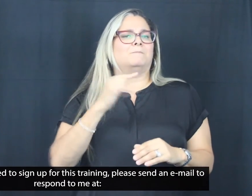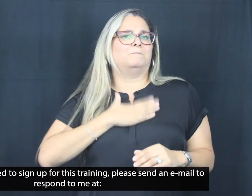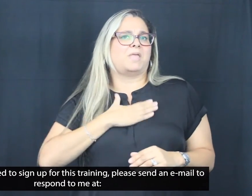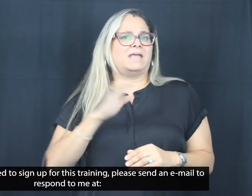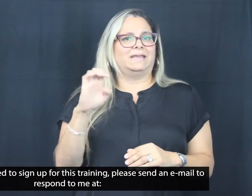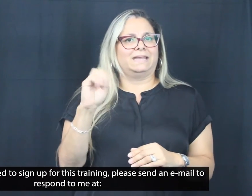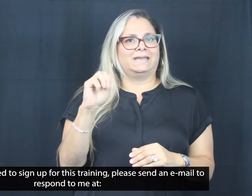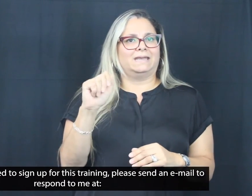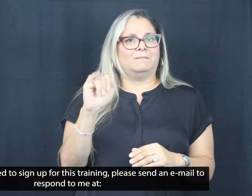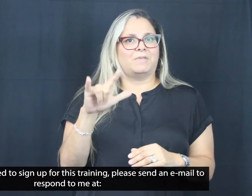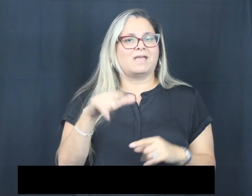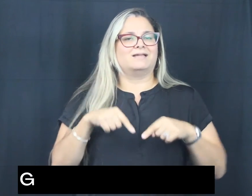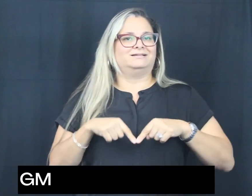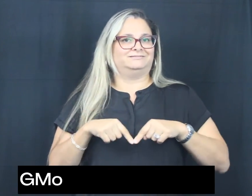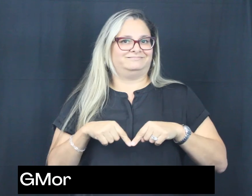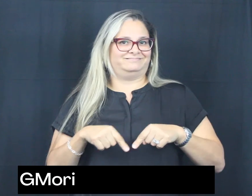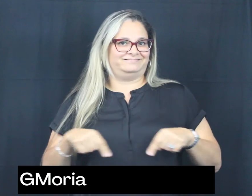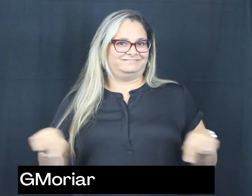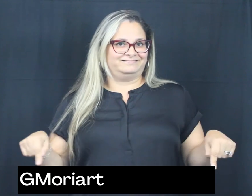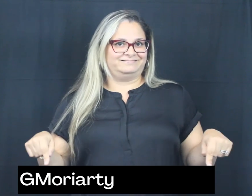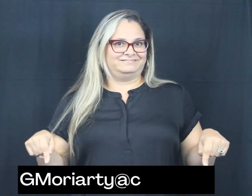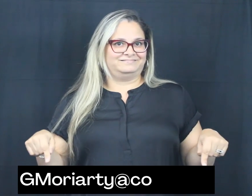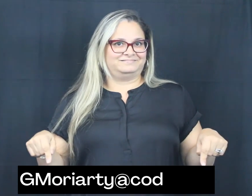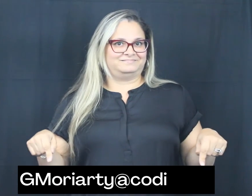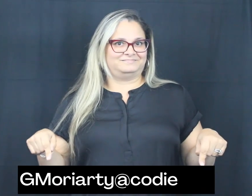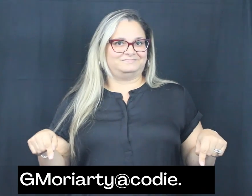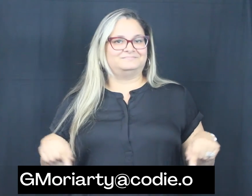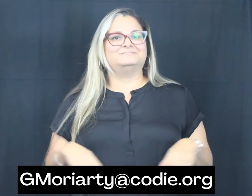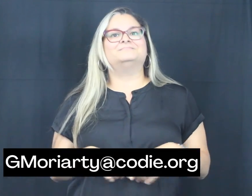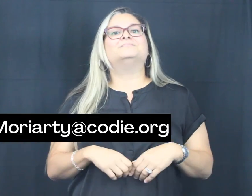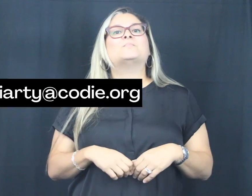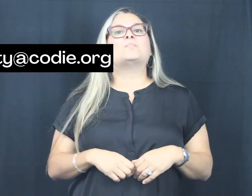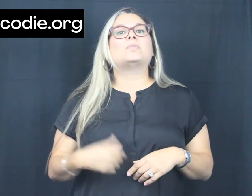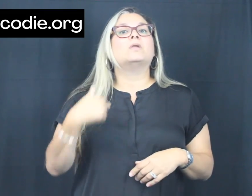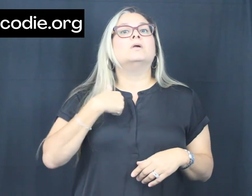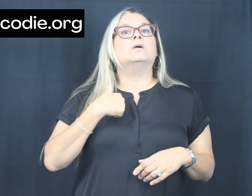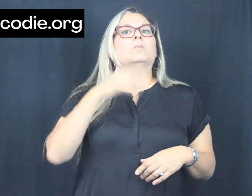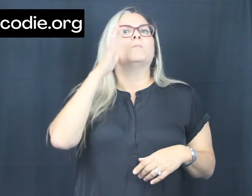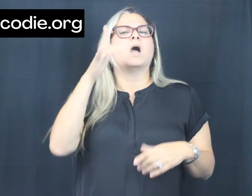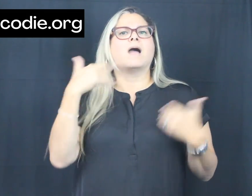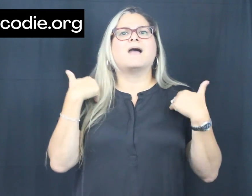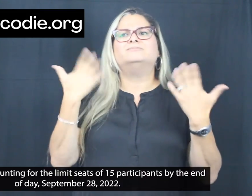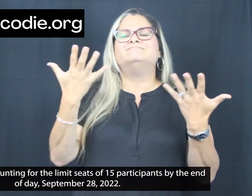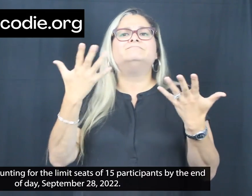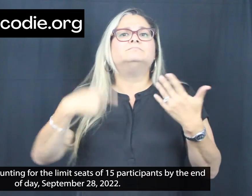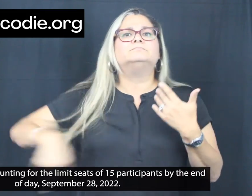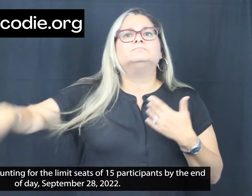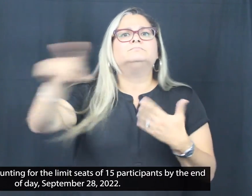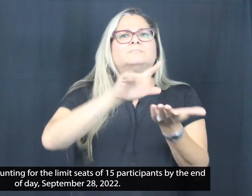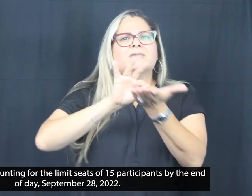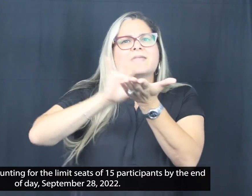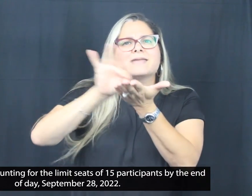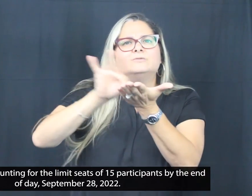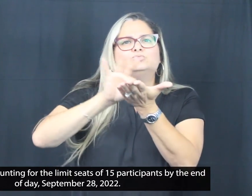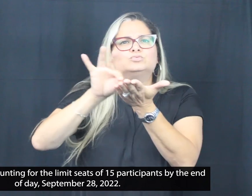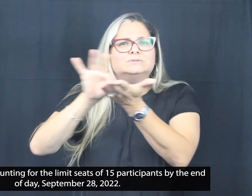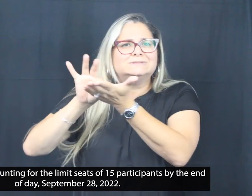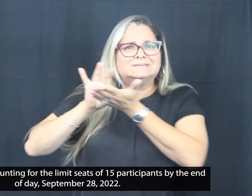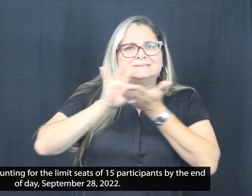Moriarty or G-M-O-R-I-R-T-Y at C-O-D-I-E dot